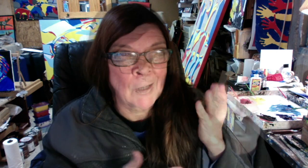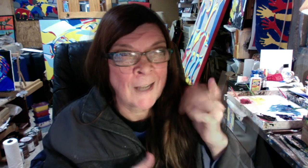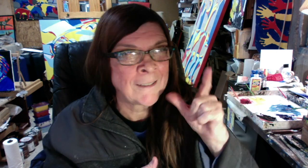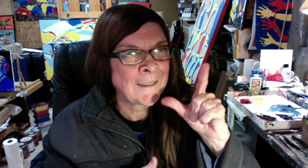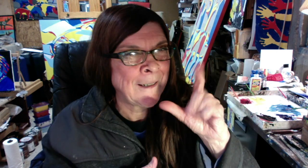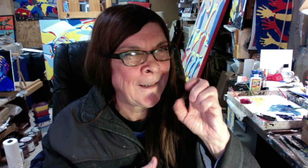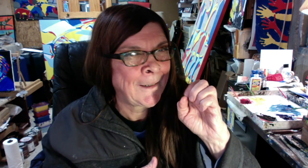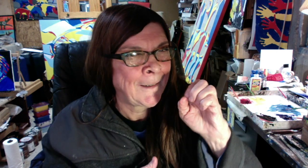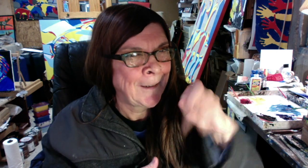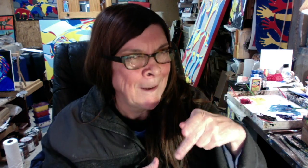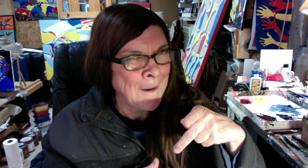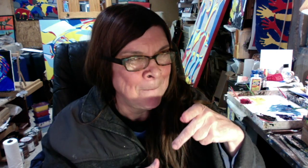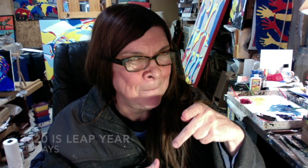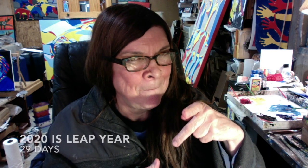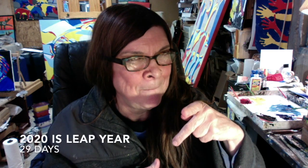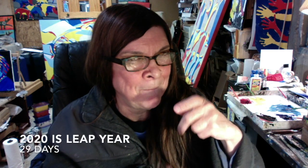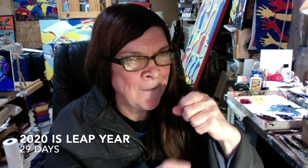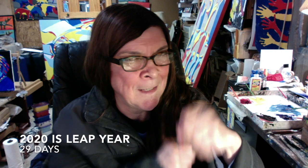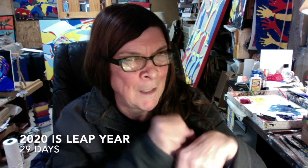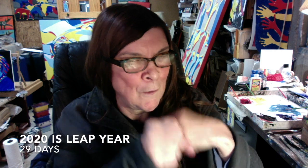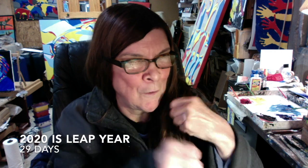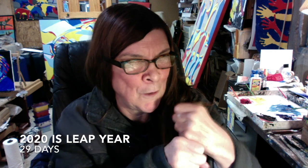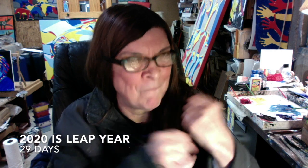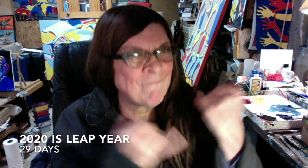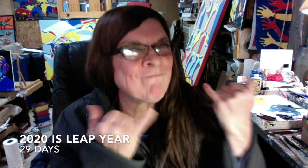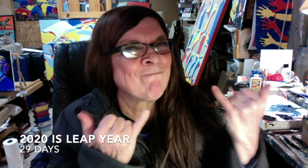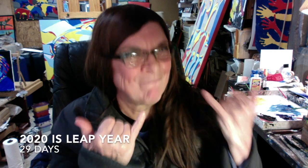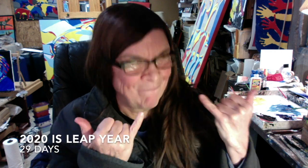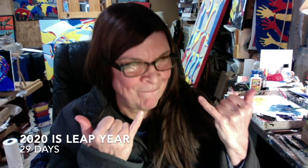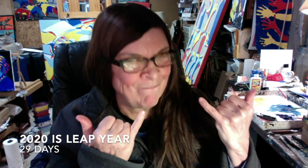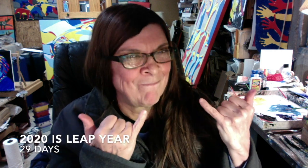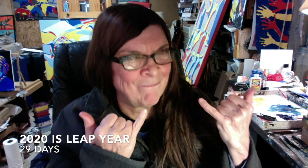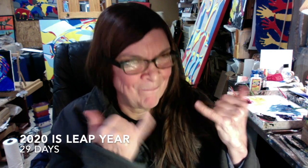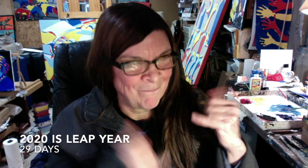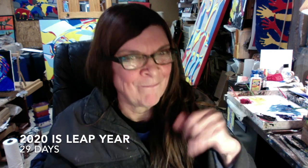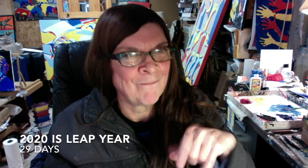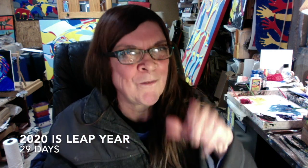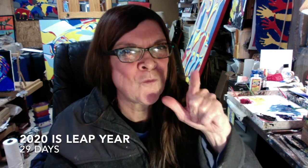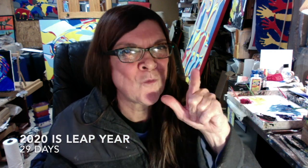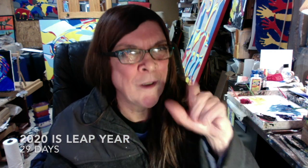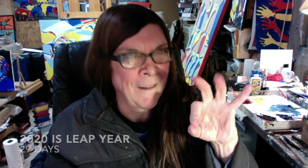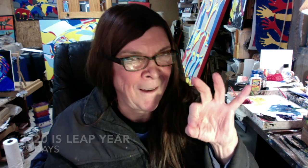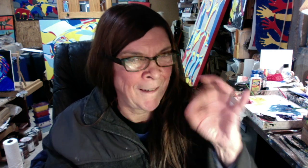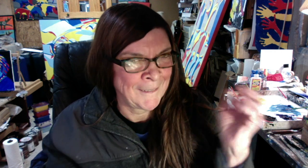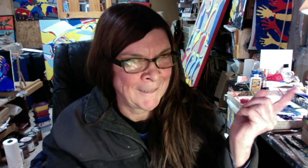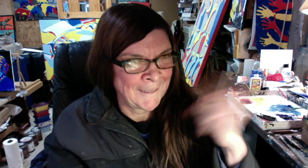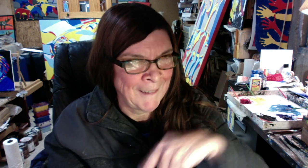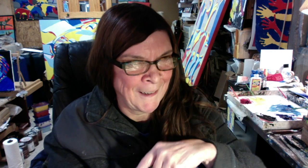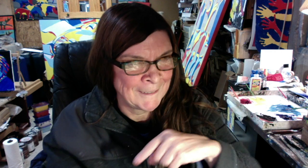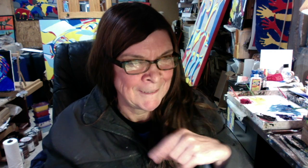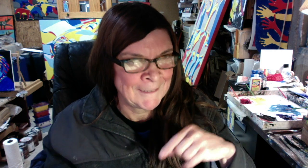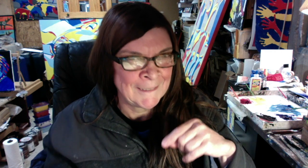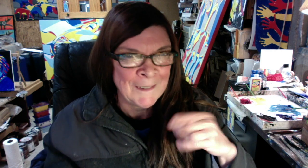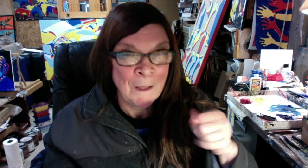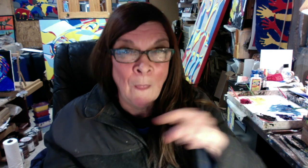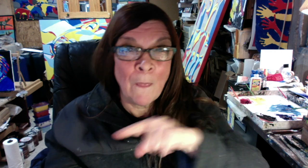hands, and put some white